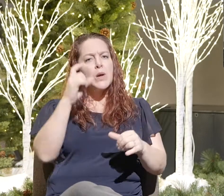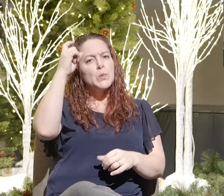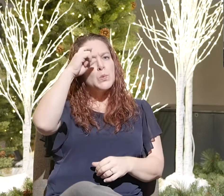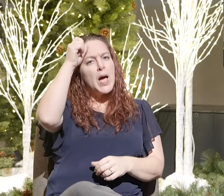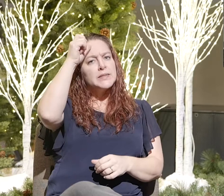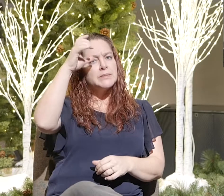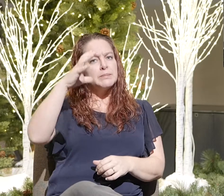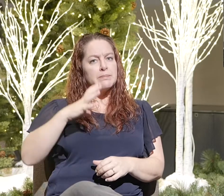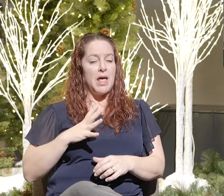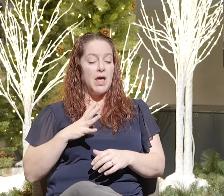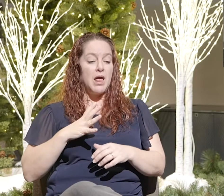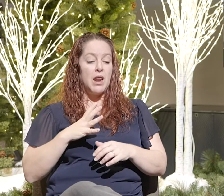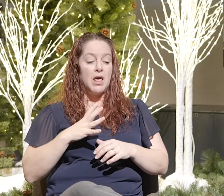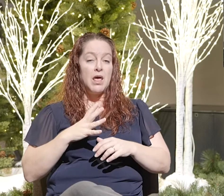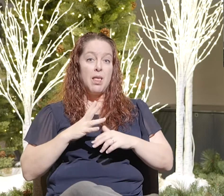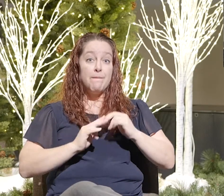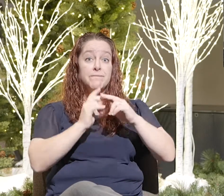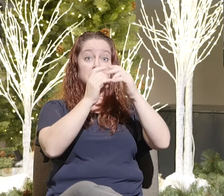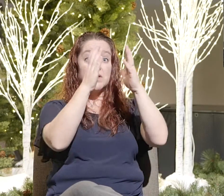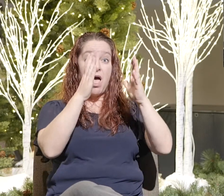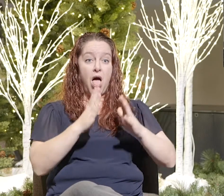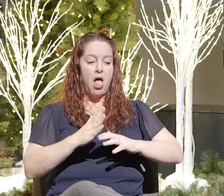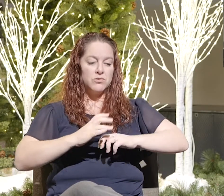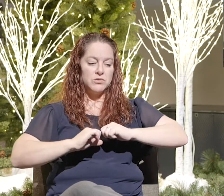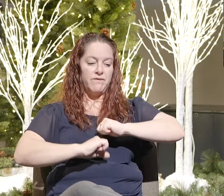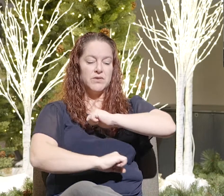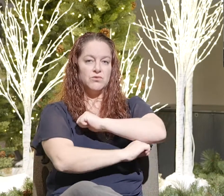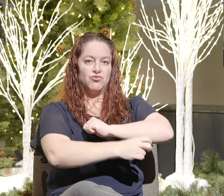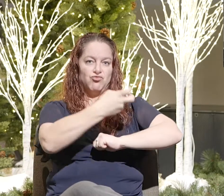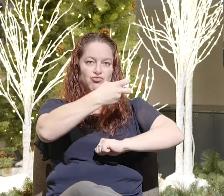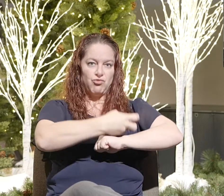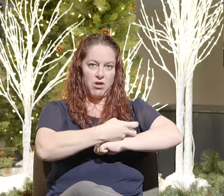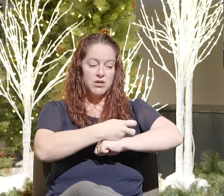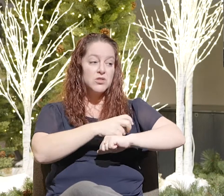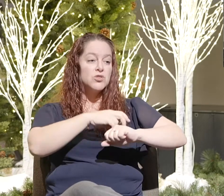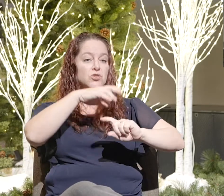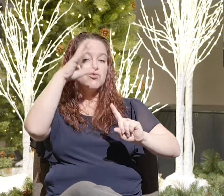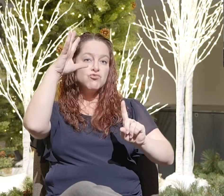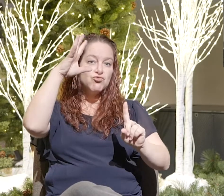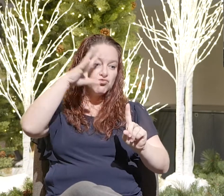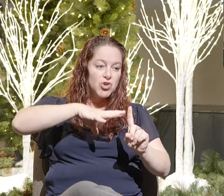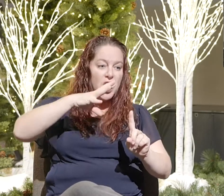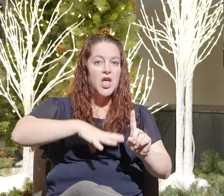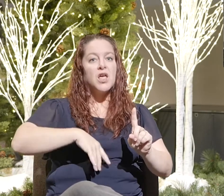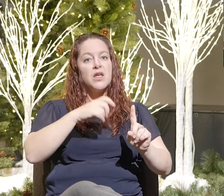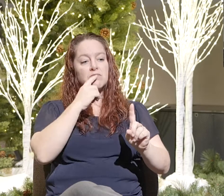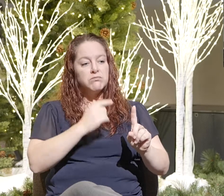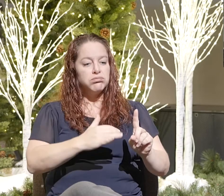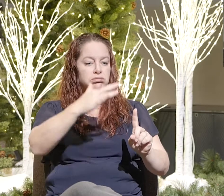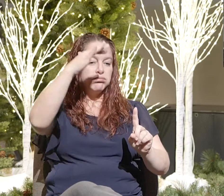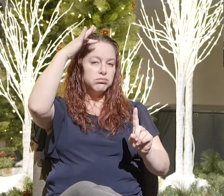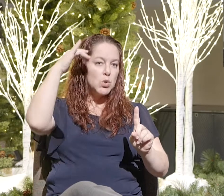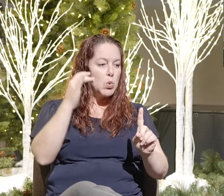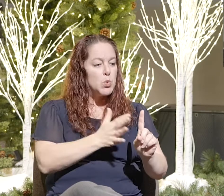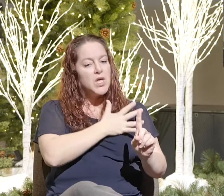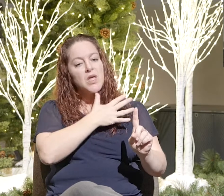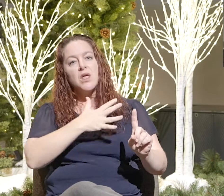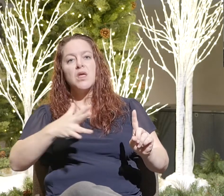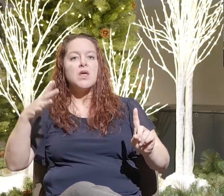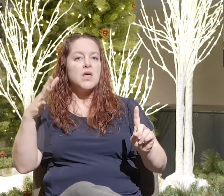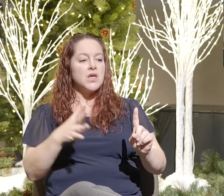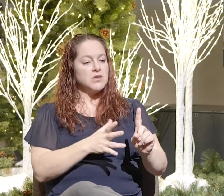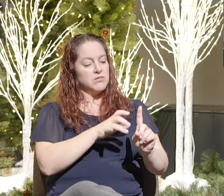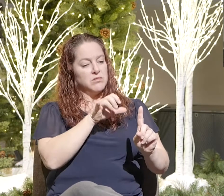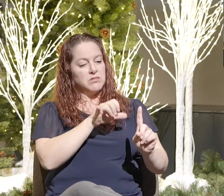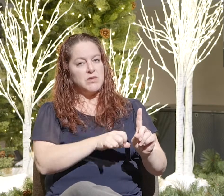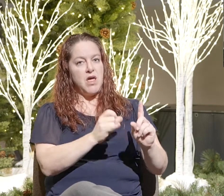who built his house on the rock. And the rain fell, and the floods came, and the winds blew and